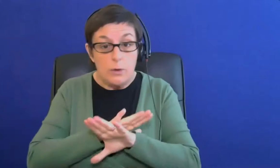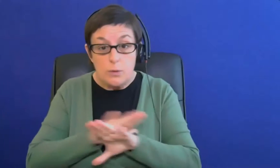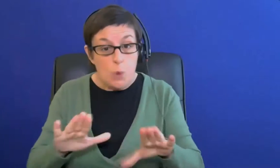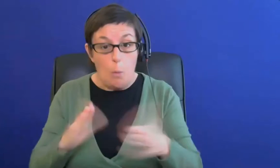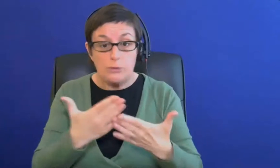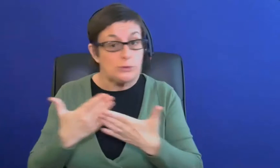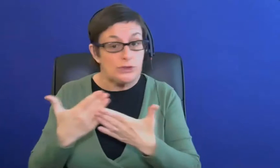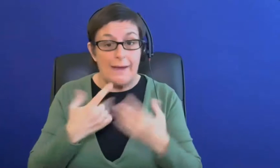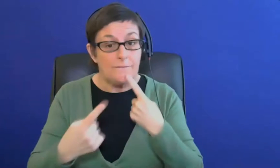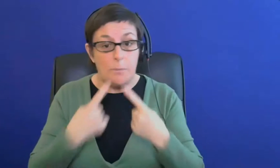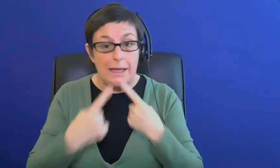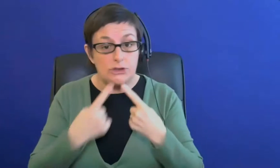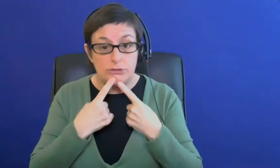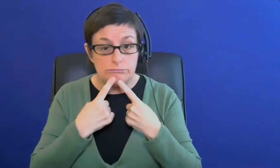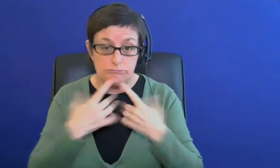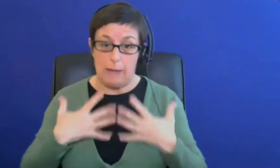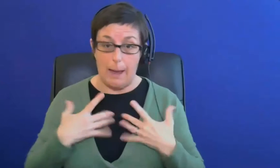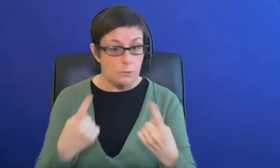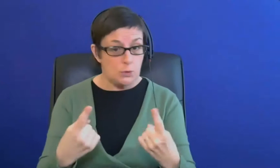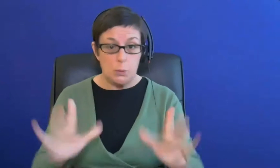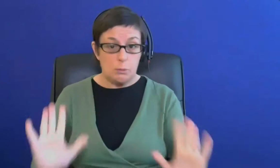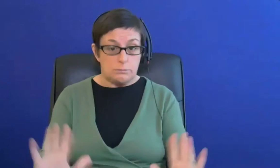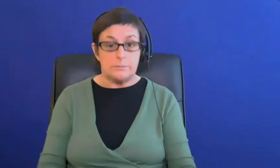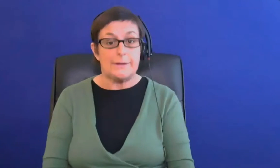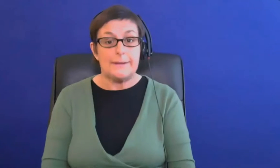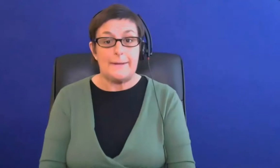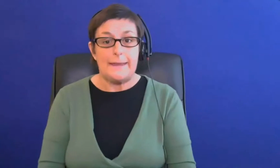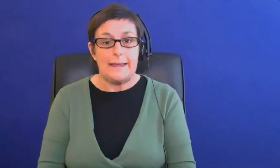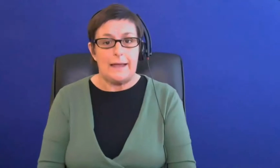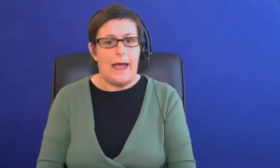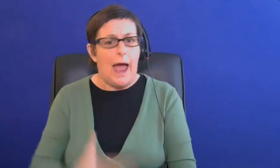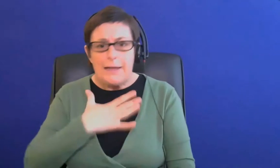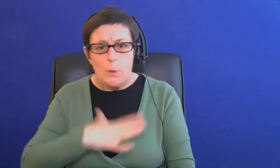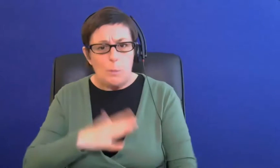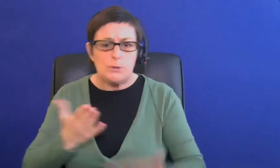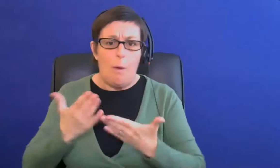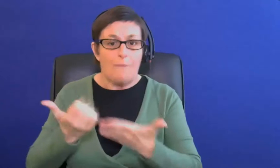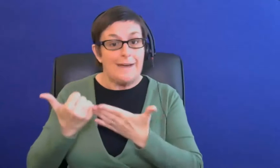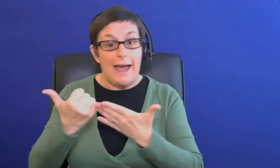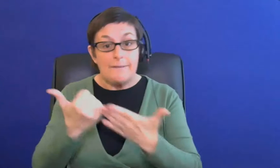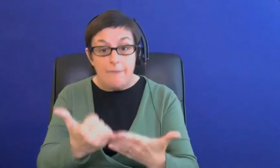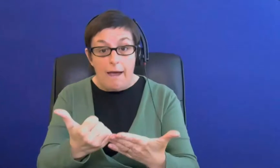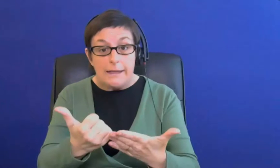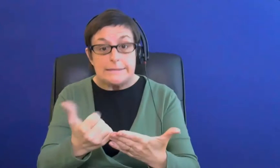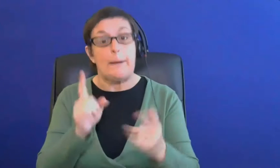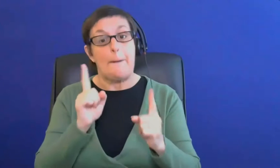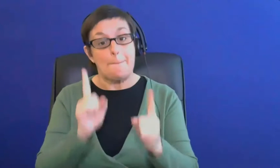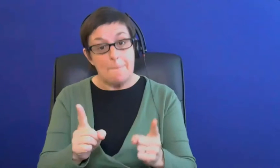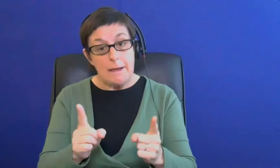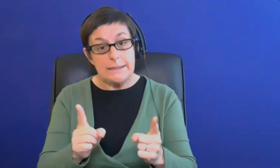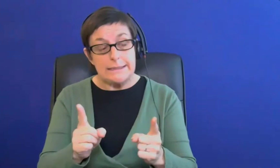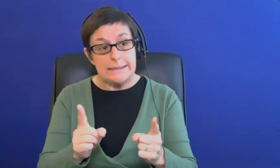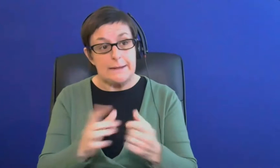then you are you are very free to do so so i wouldn't want to give advice but i can certainly say how we would use um